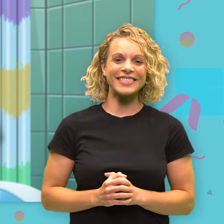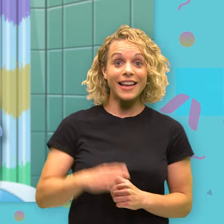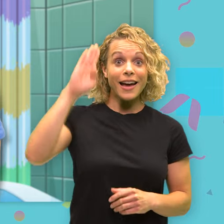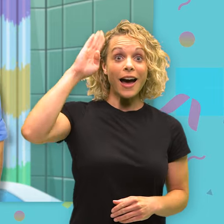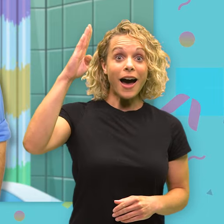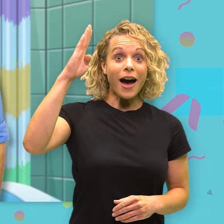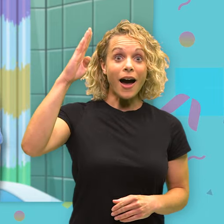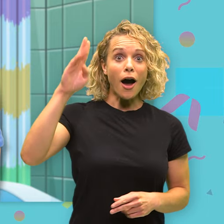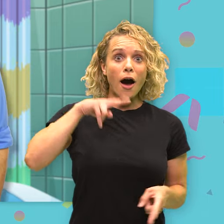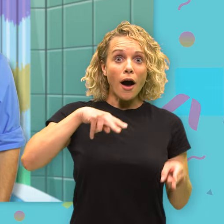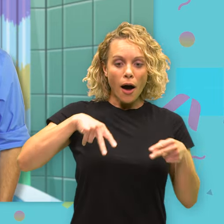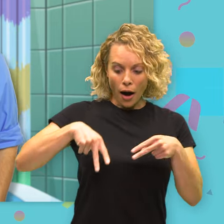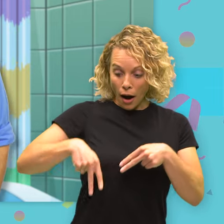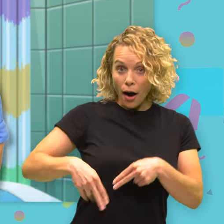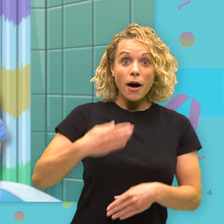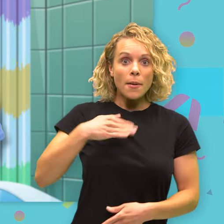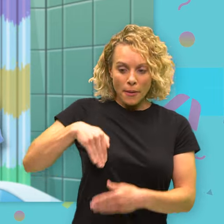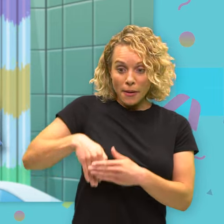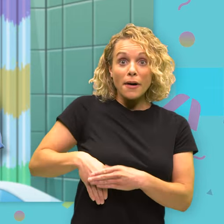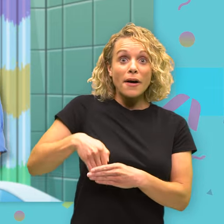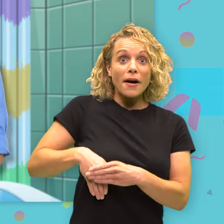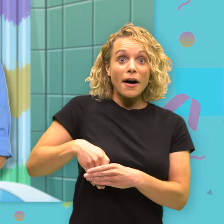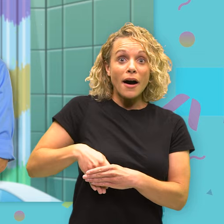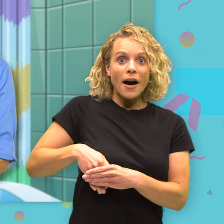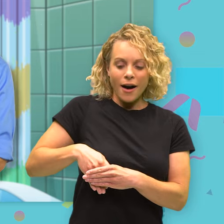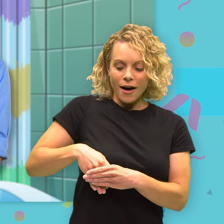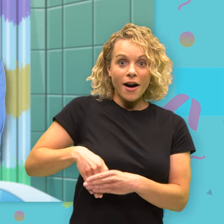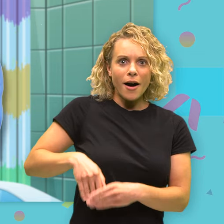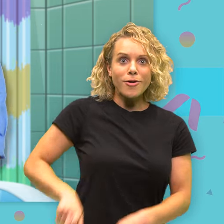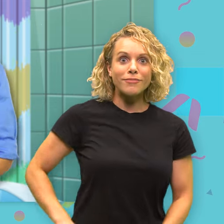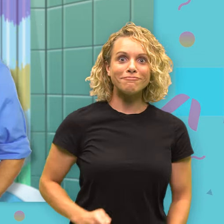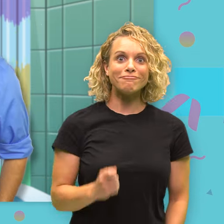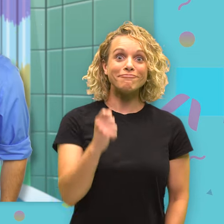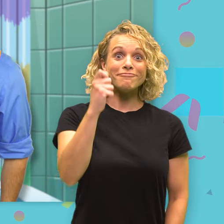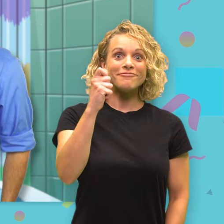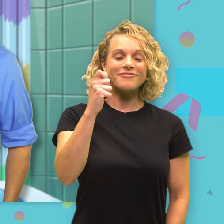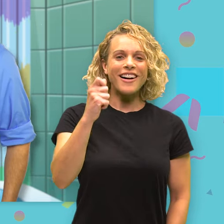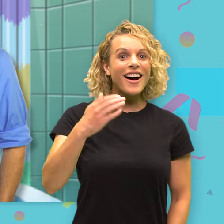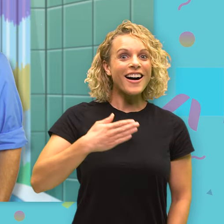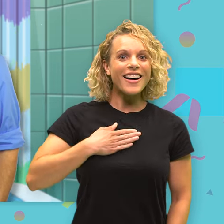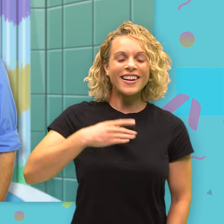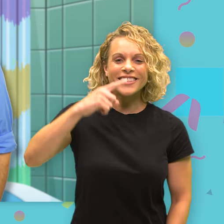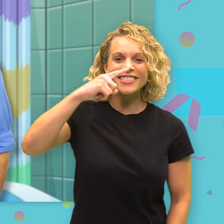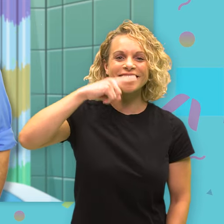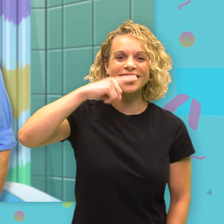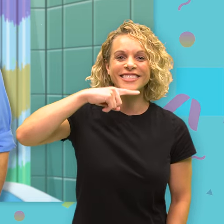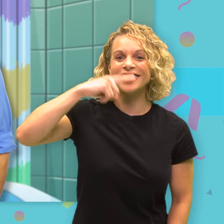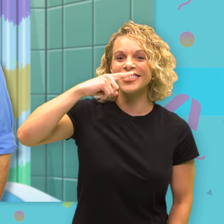Hey, look at what I have in my pocket. Whoa! This is my toothbrush